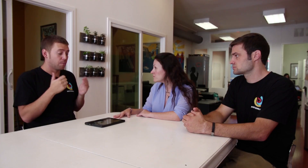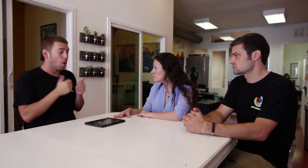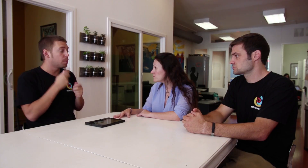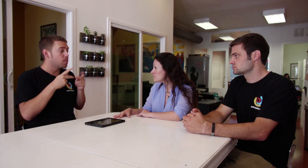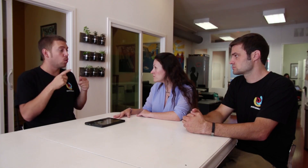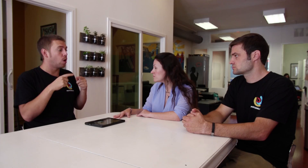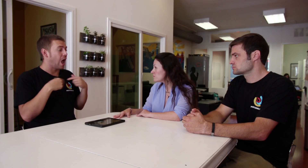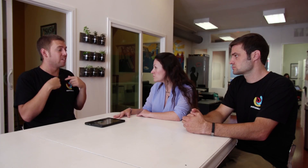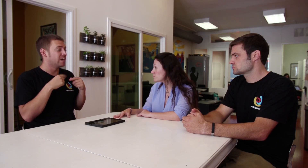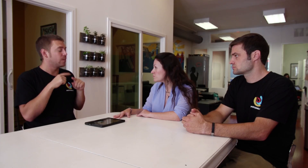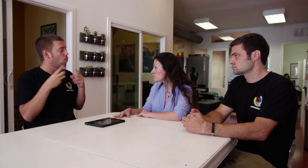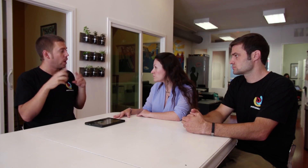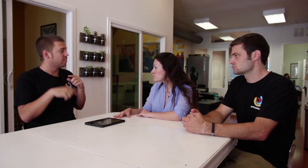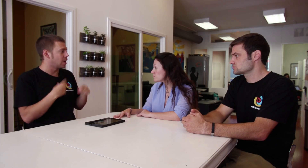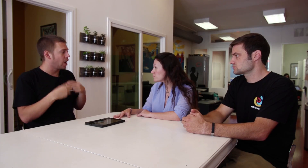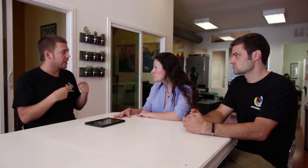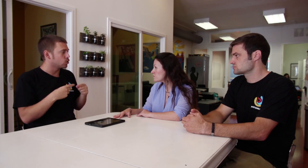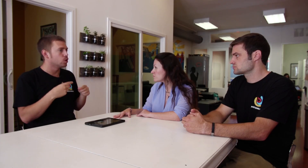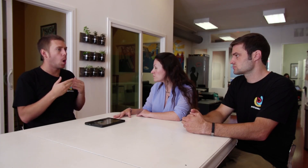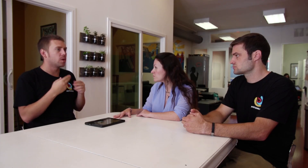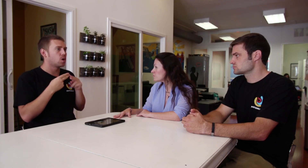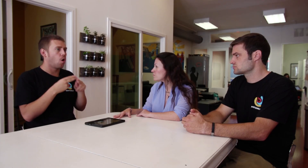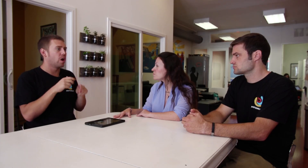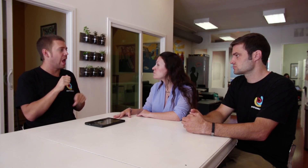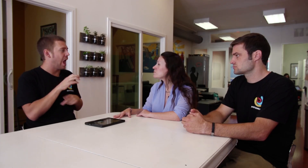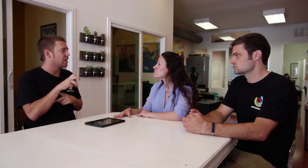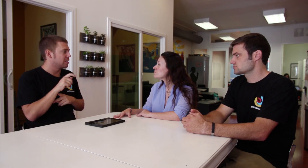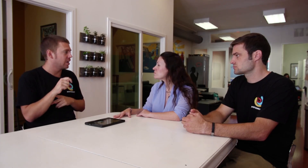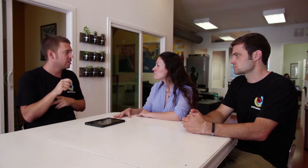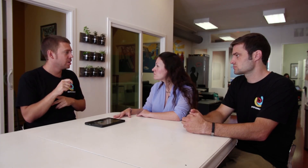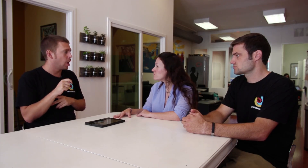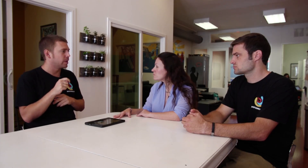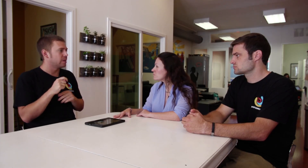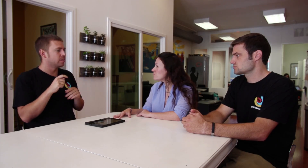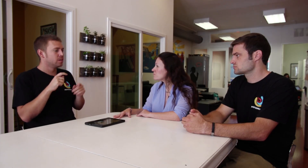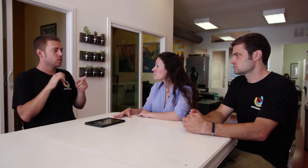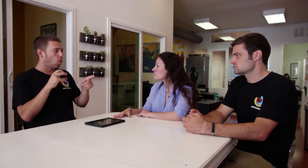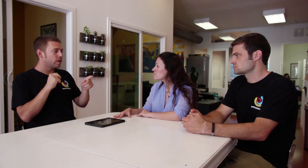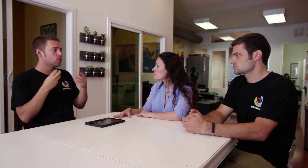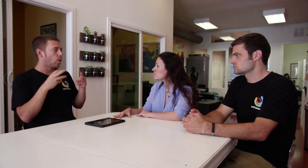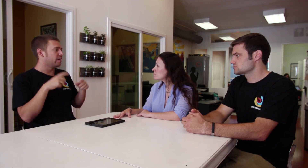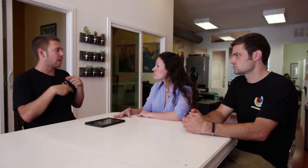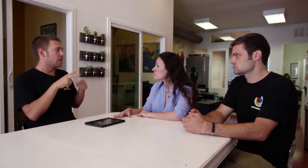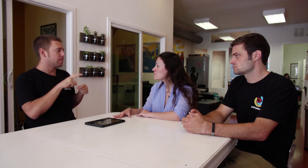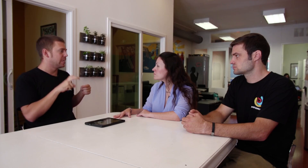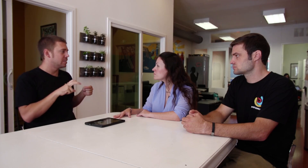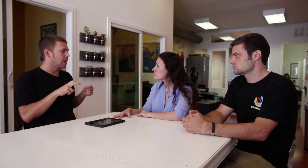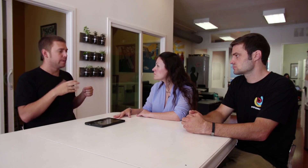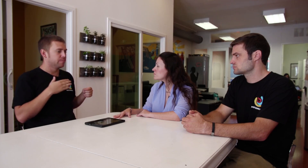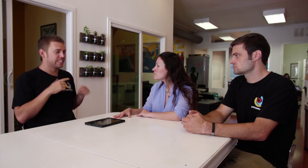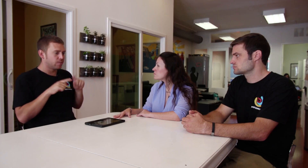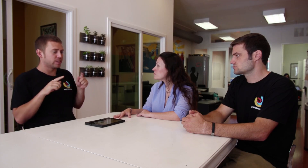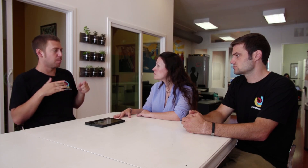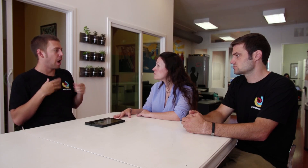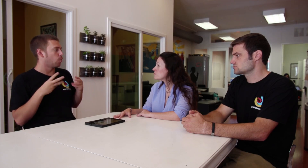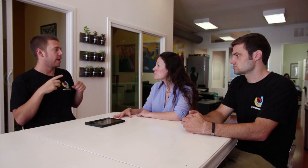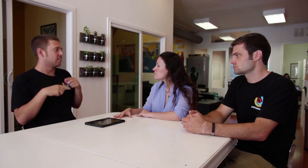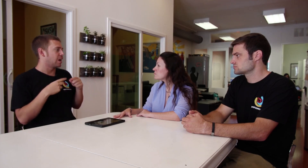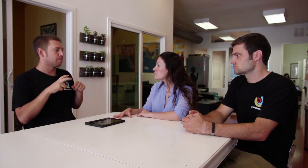Mm Most people will have a different way of signing because they'll almost call it an accent. mean, Jordan's way of signing PISA is different than my way of signing